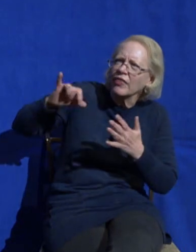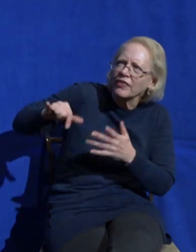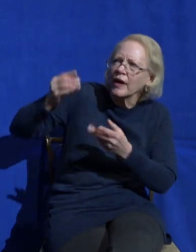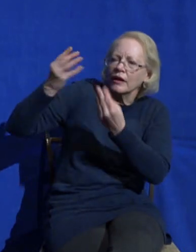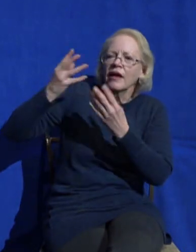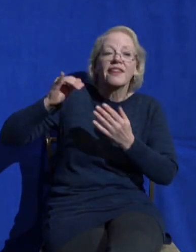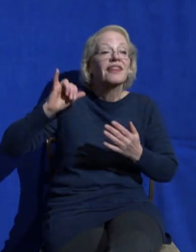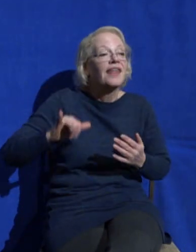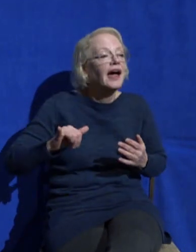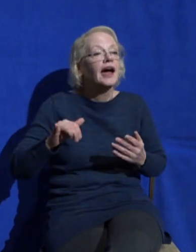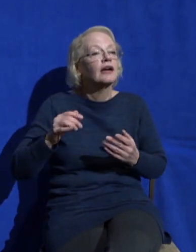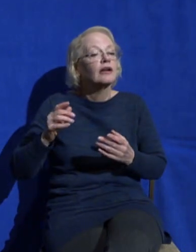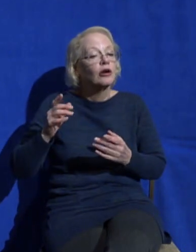out of intimacy with God